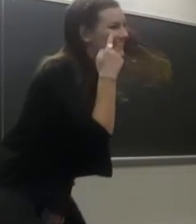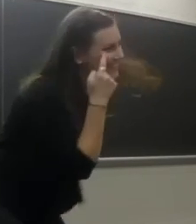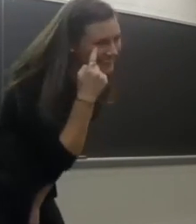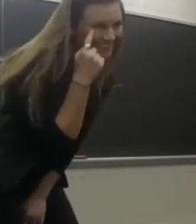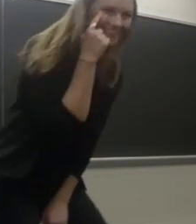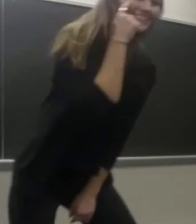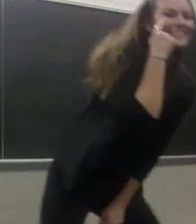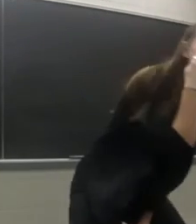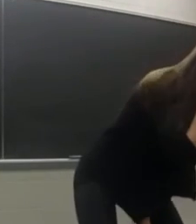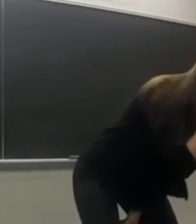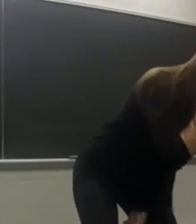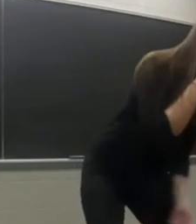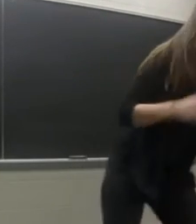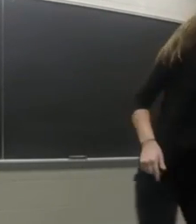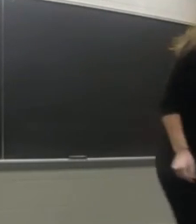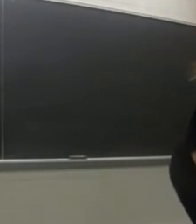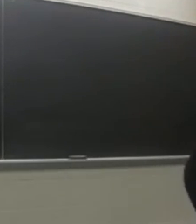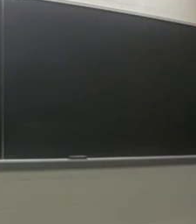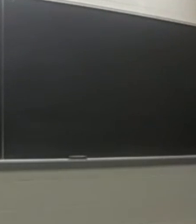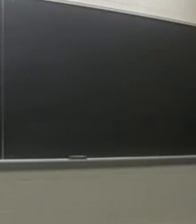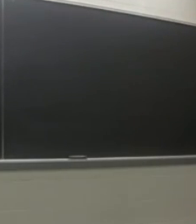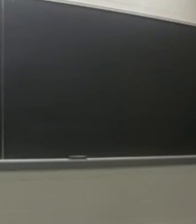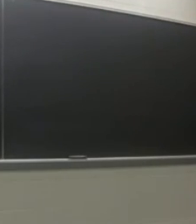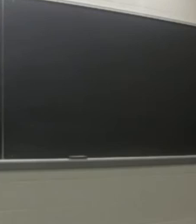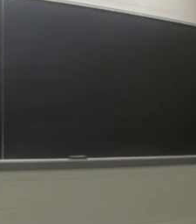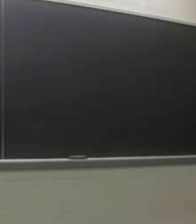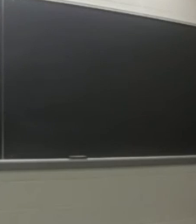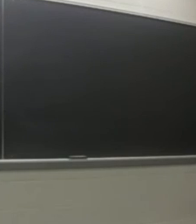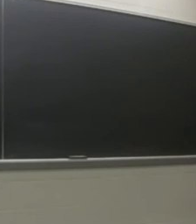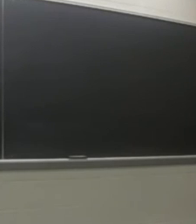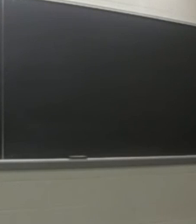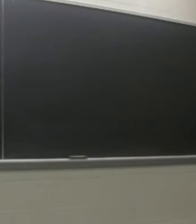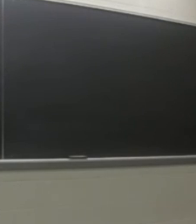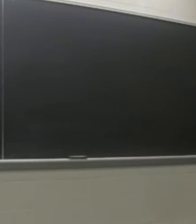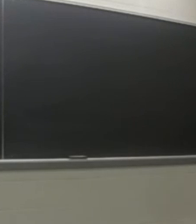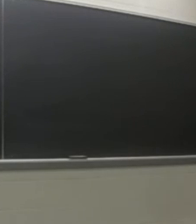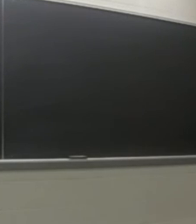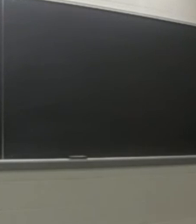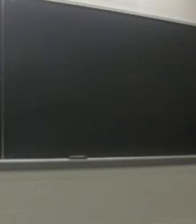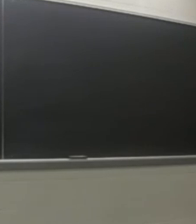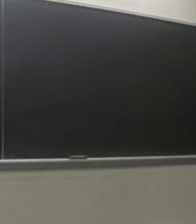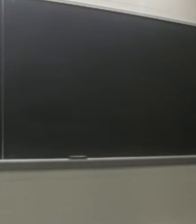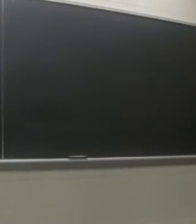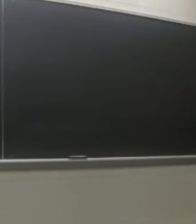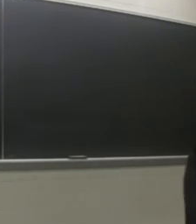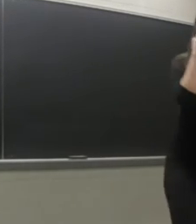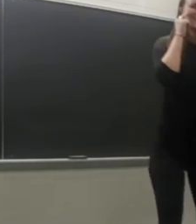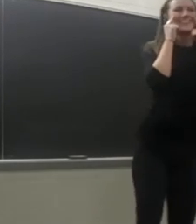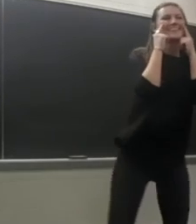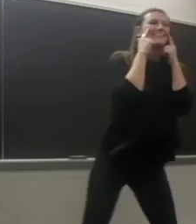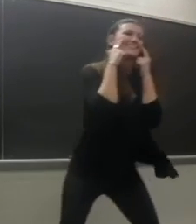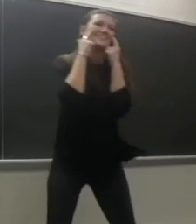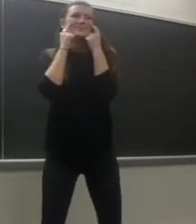Eyes, eyes, eyes,